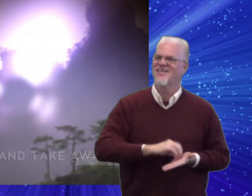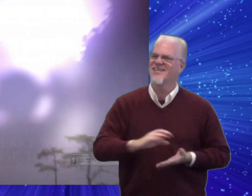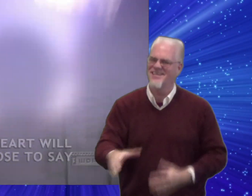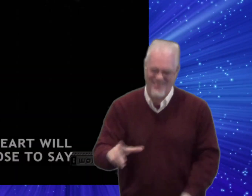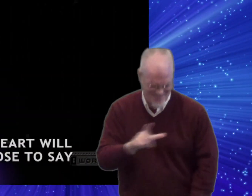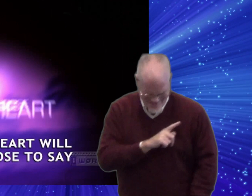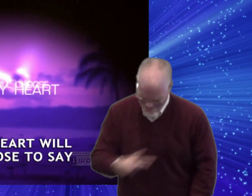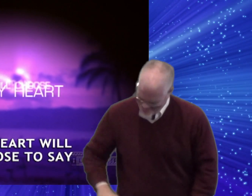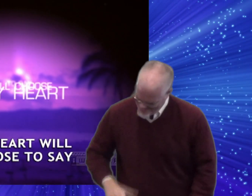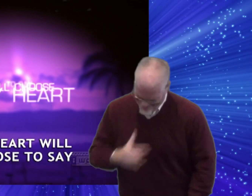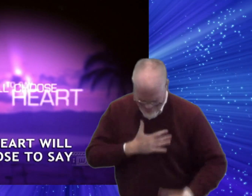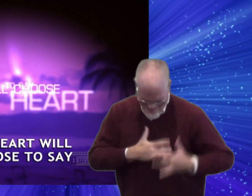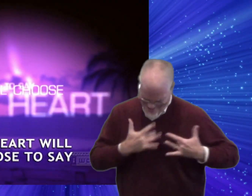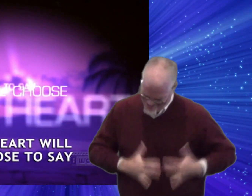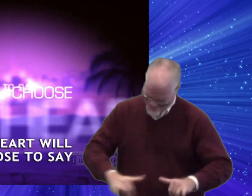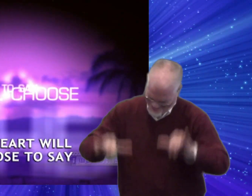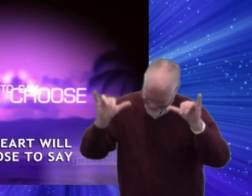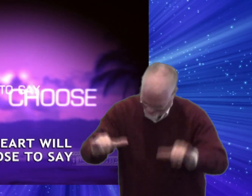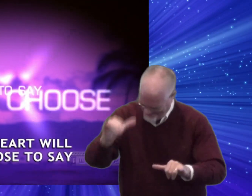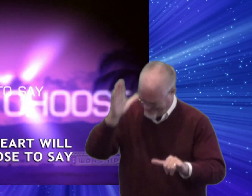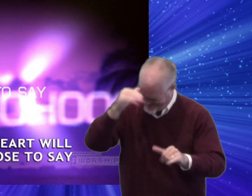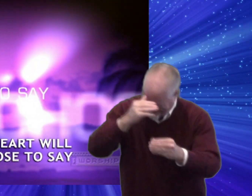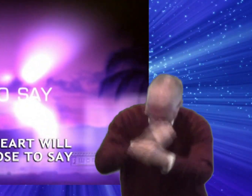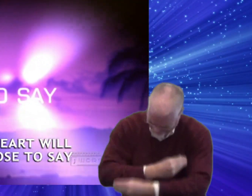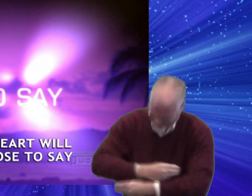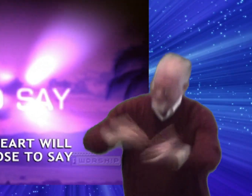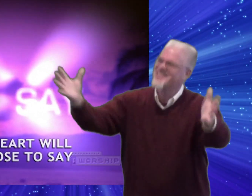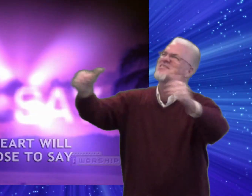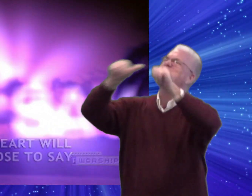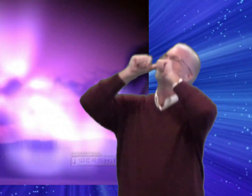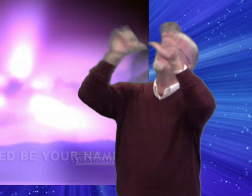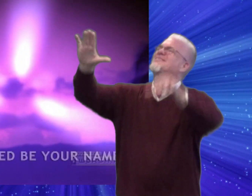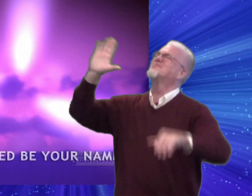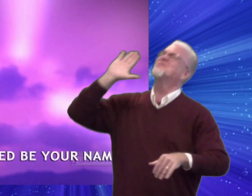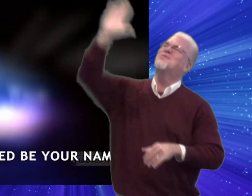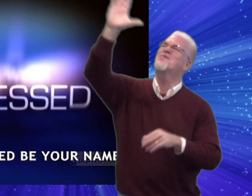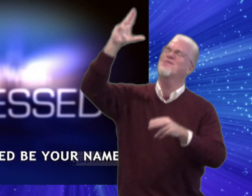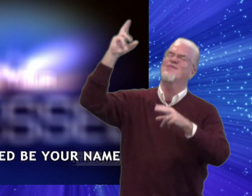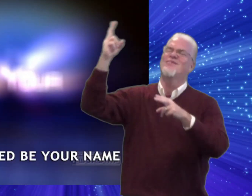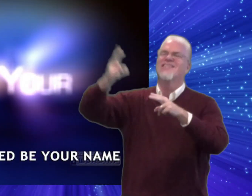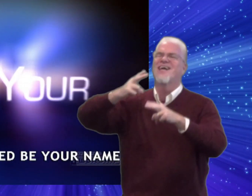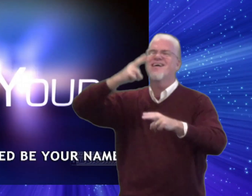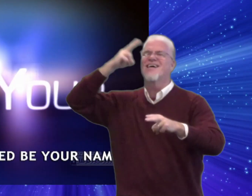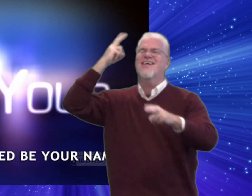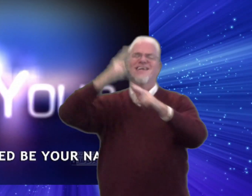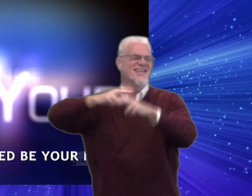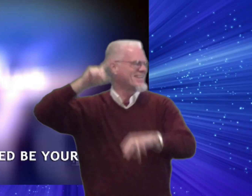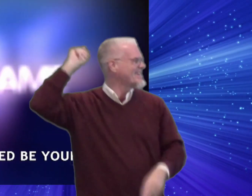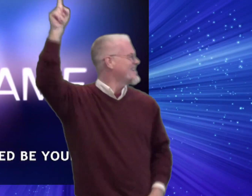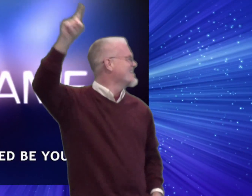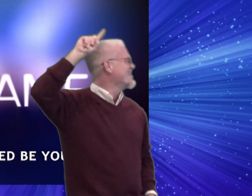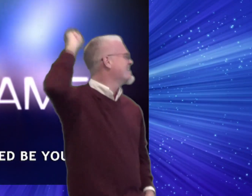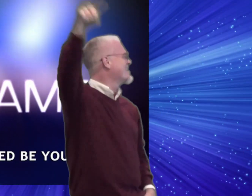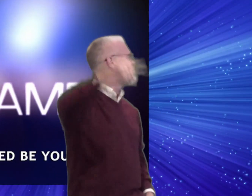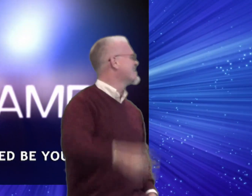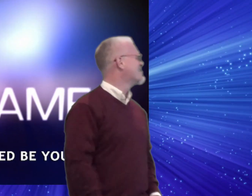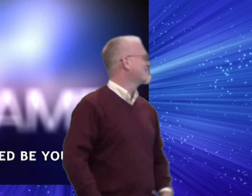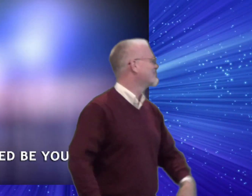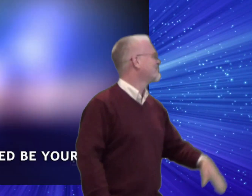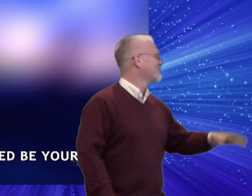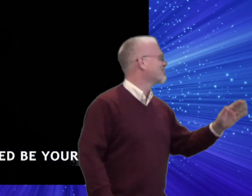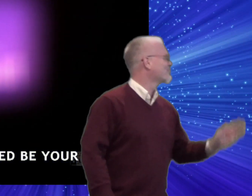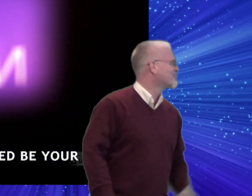down on me Blessed be your name